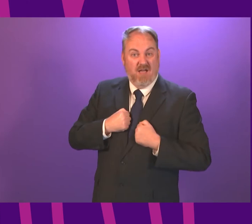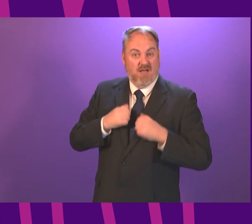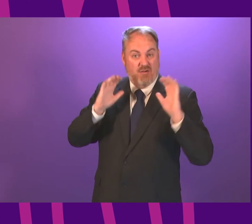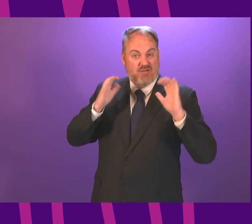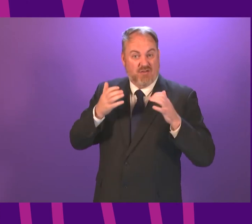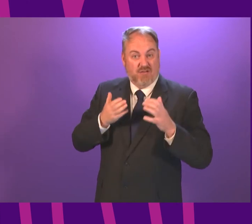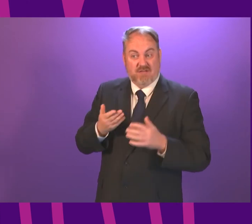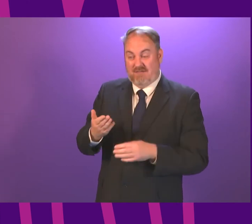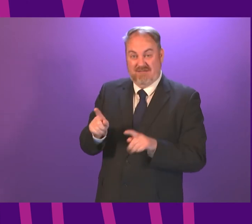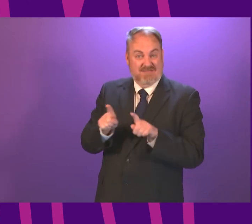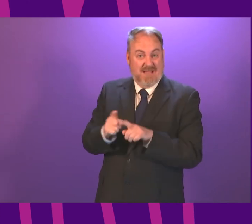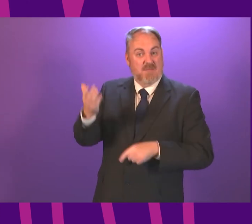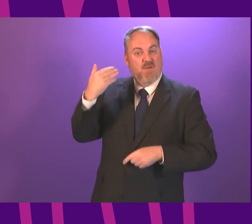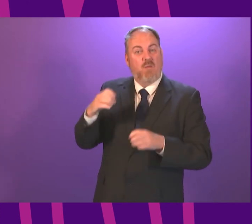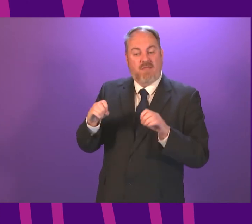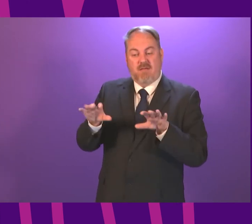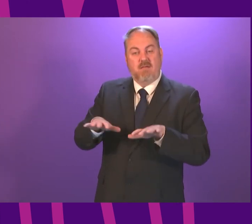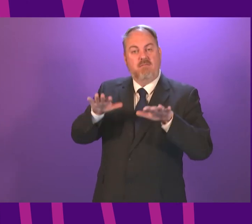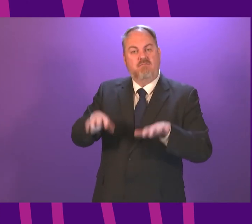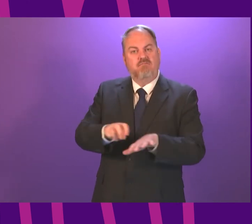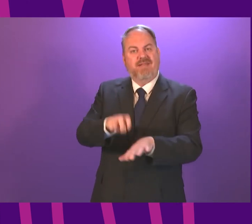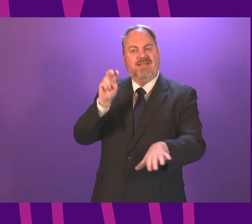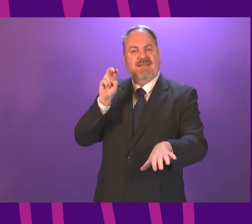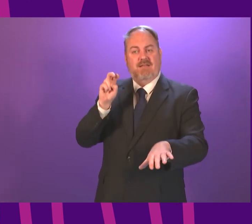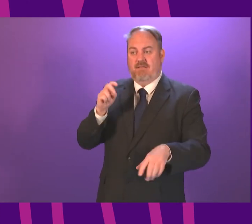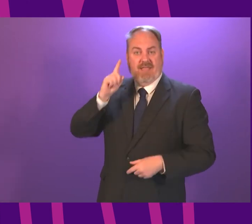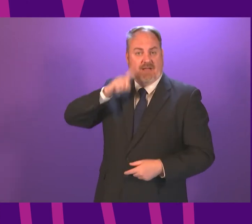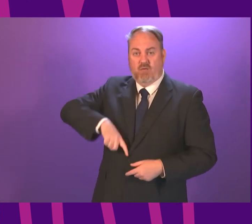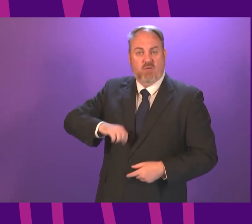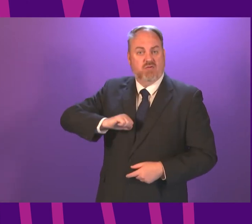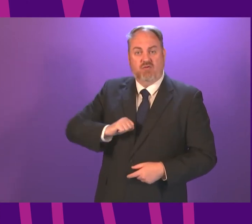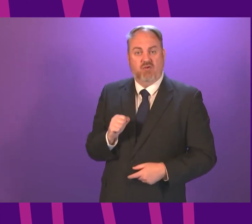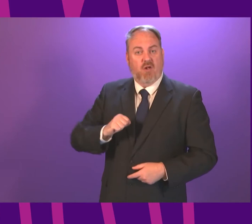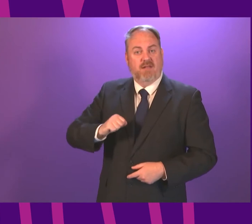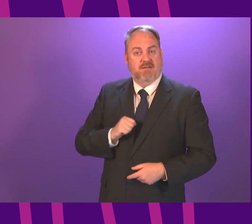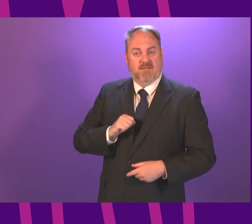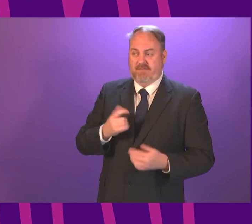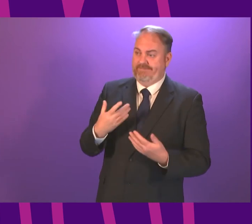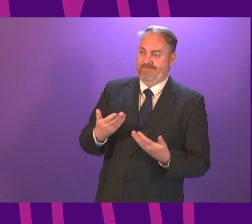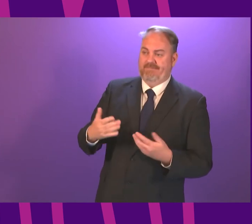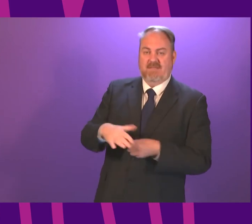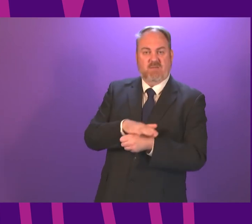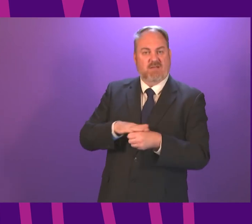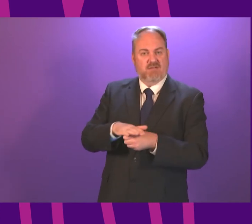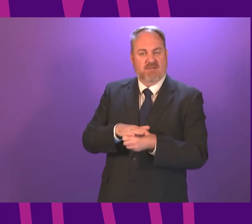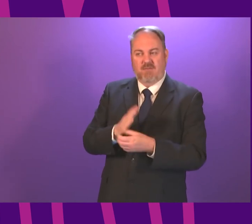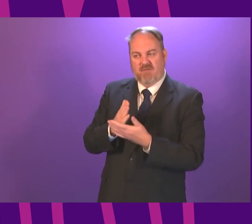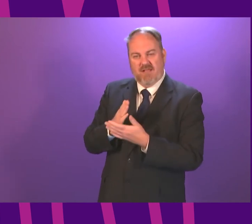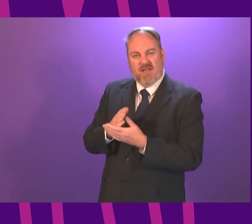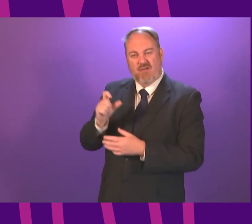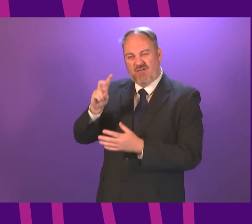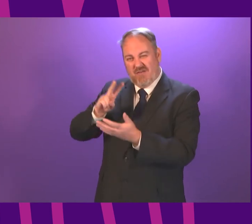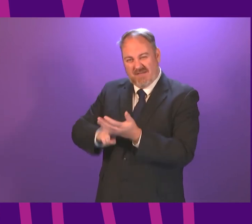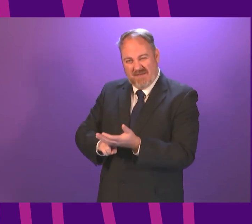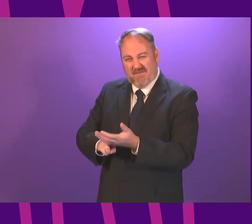We are extremely concerned that yet again a crucial decision affecting Scotland's future is being taken by this Tory Government. Not just against the